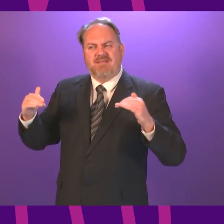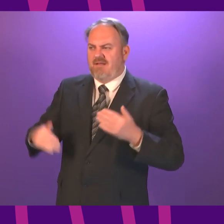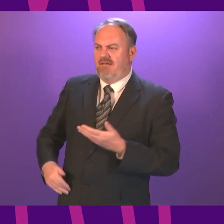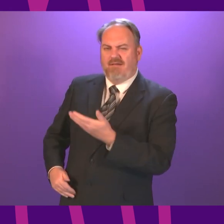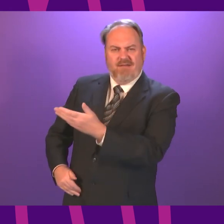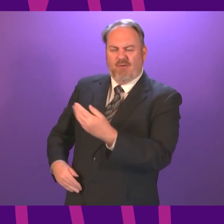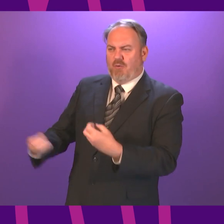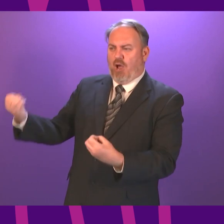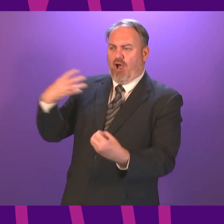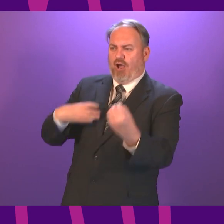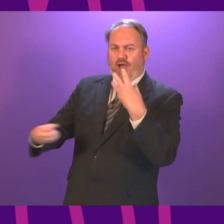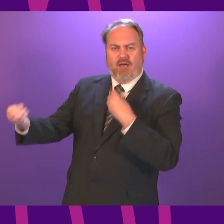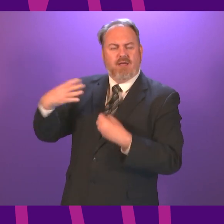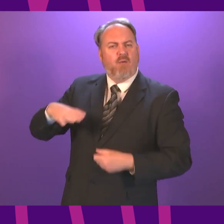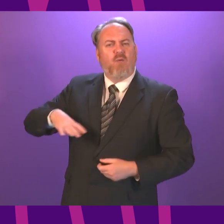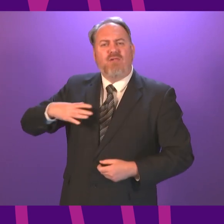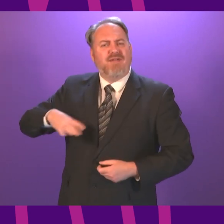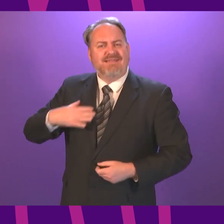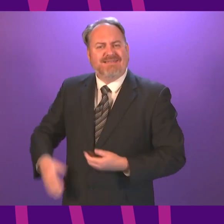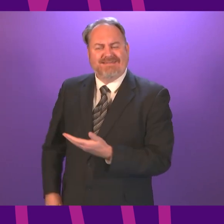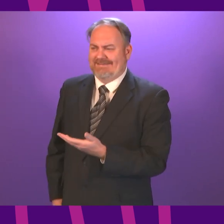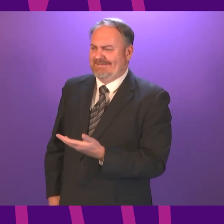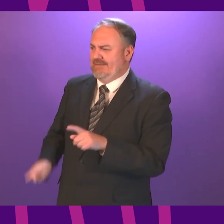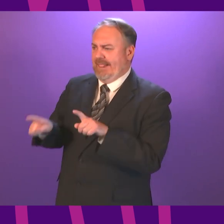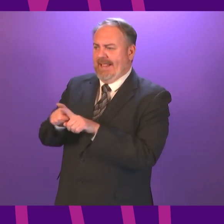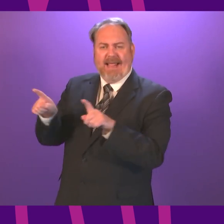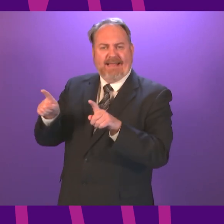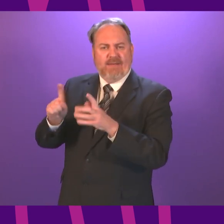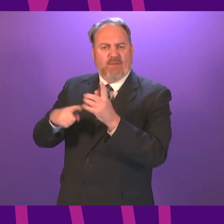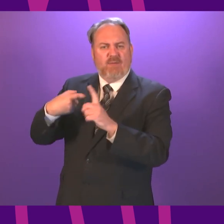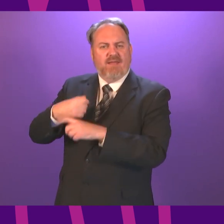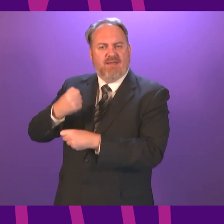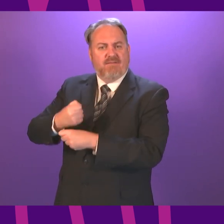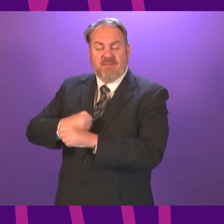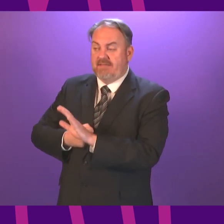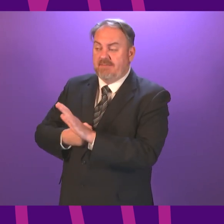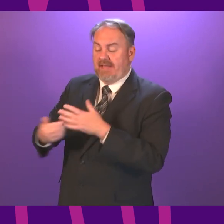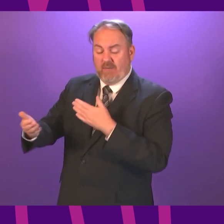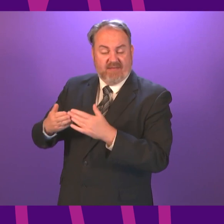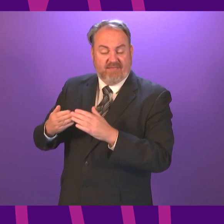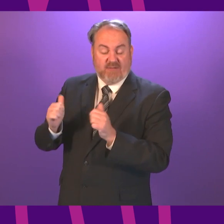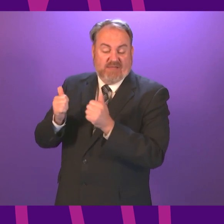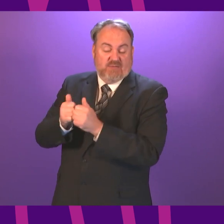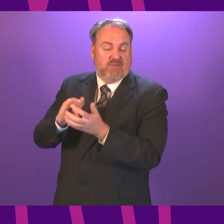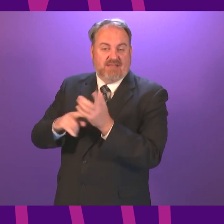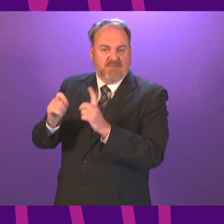together, then pushes the most divisive